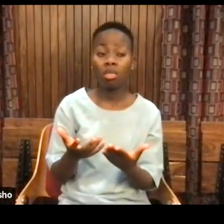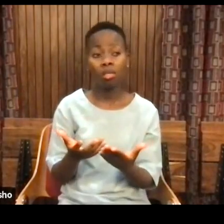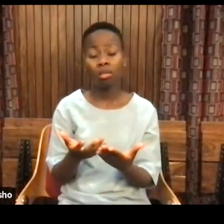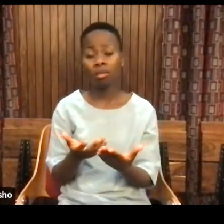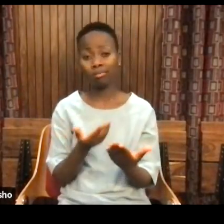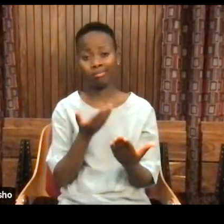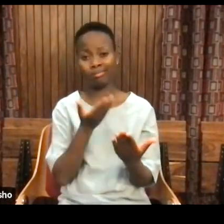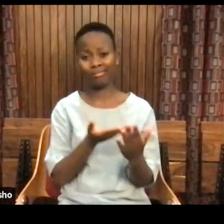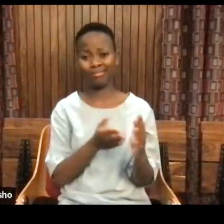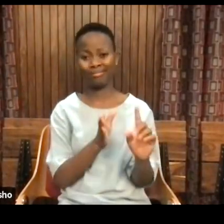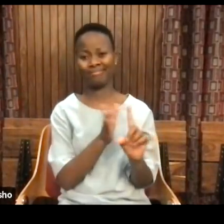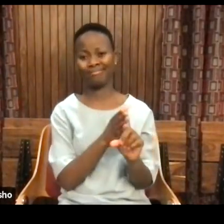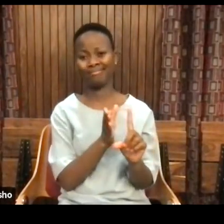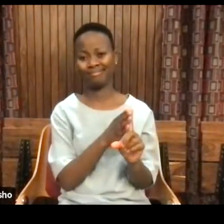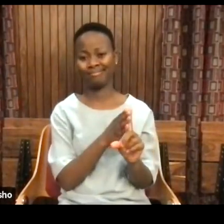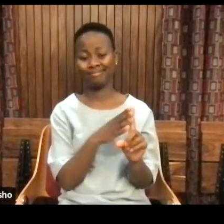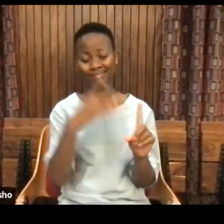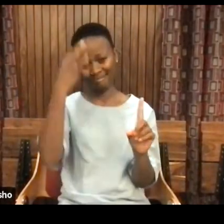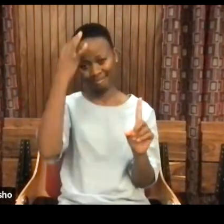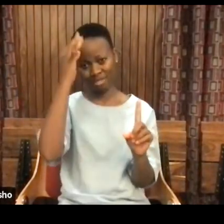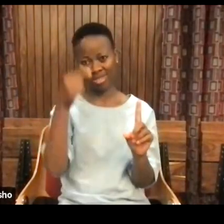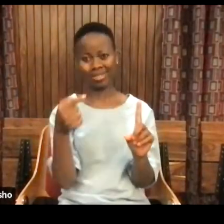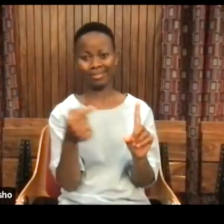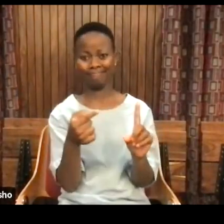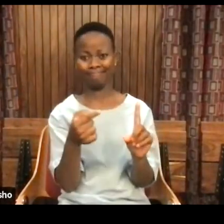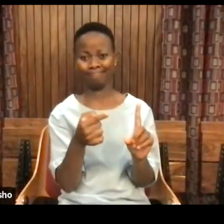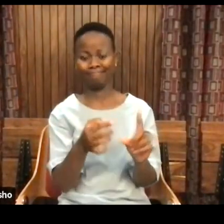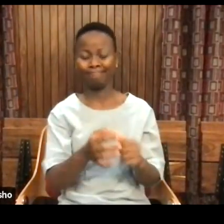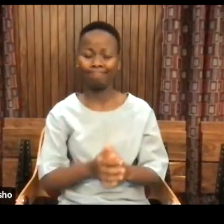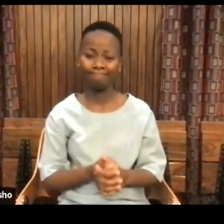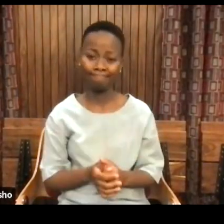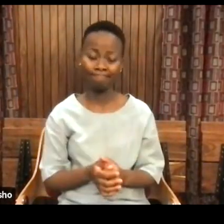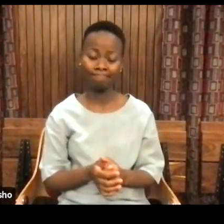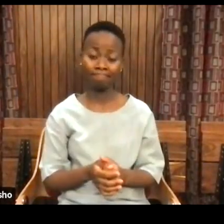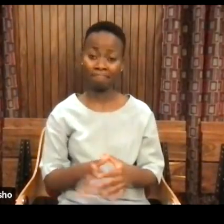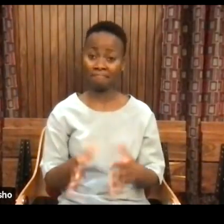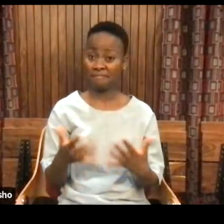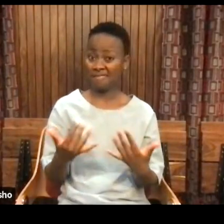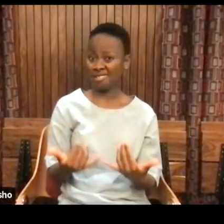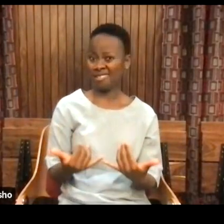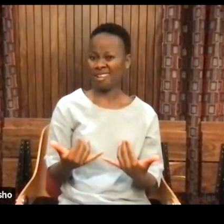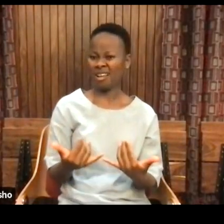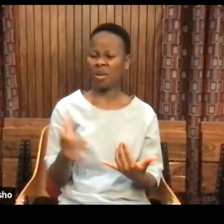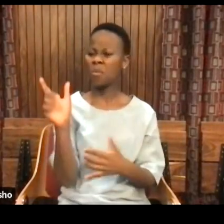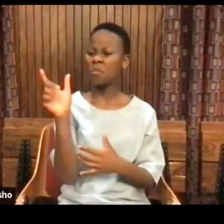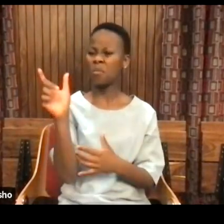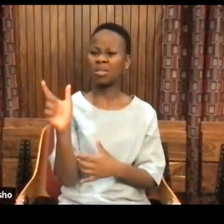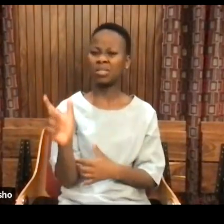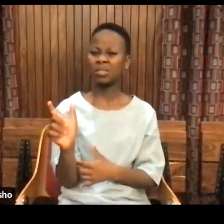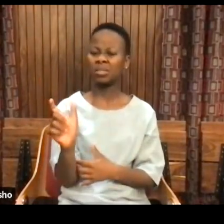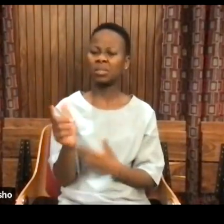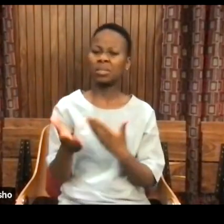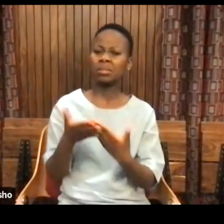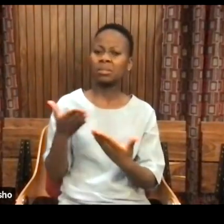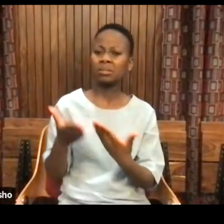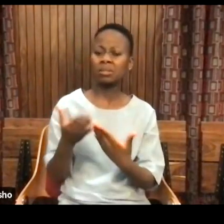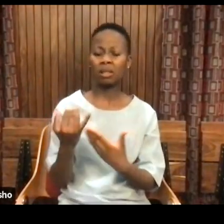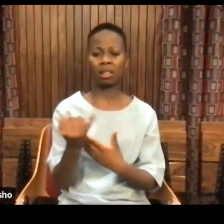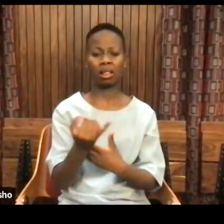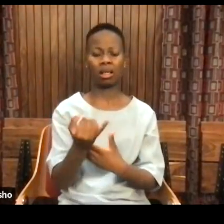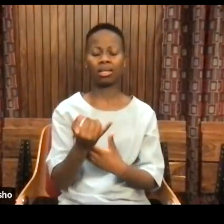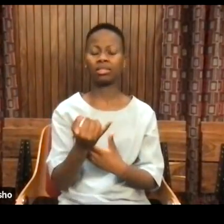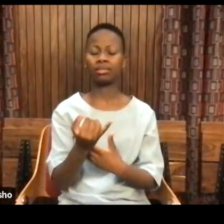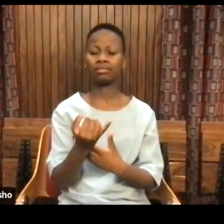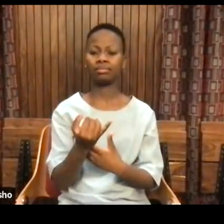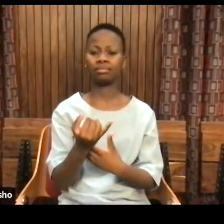Professor Aragodon. Are ought now easy terms like shifting the geography of